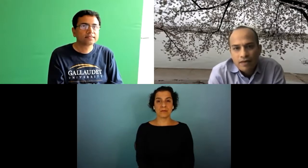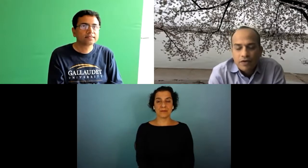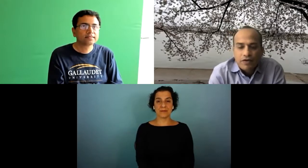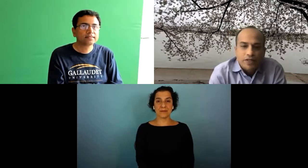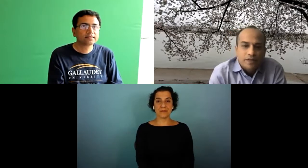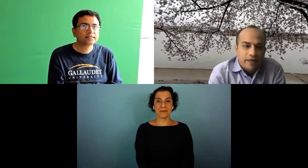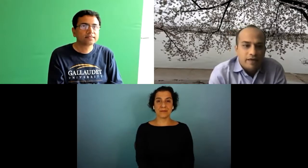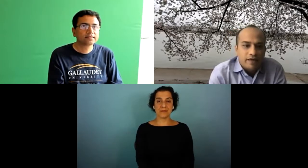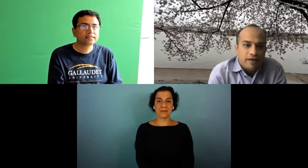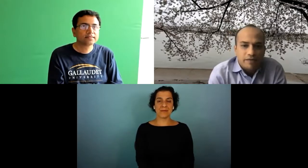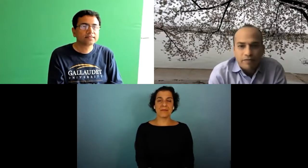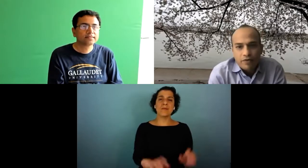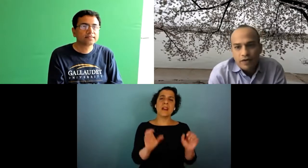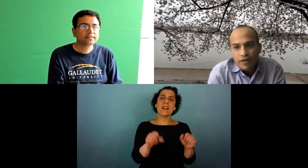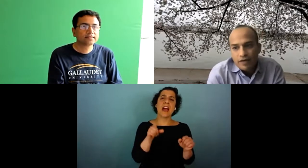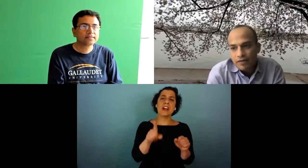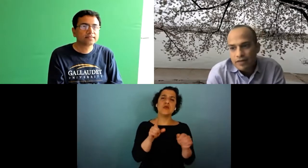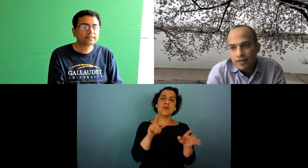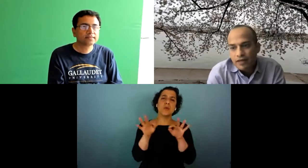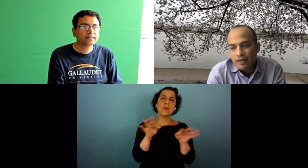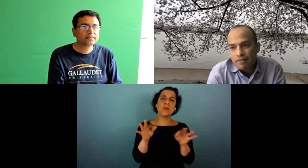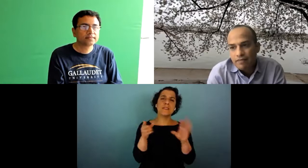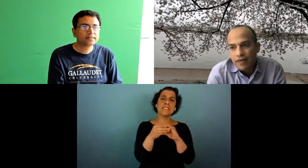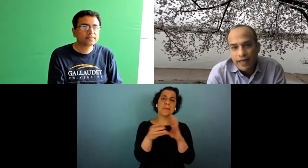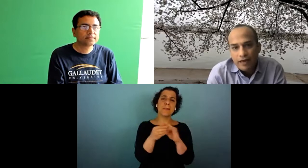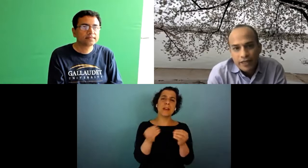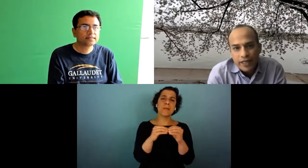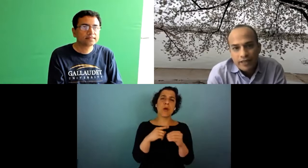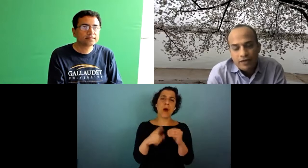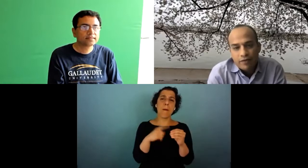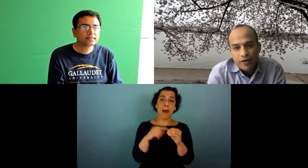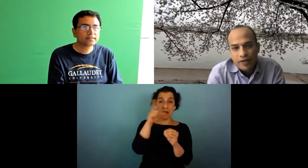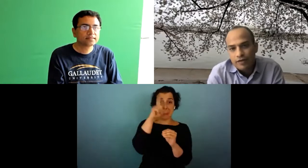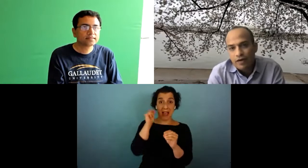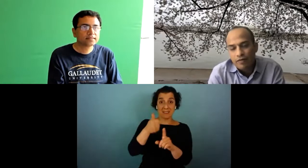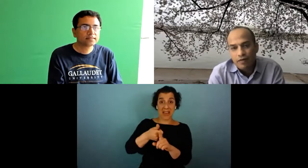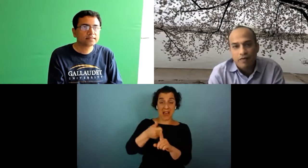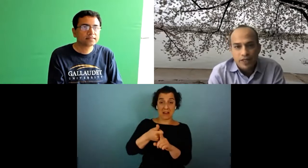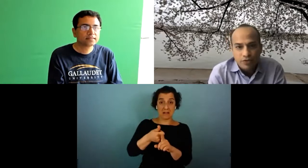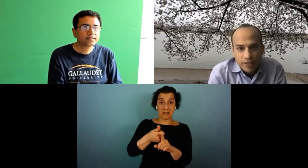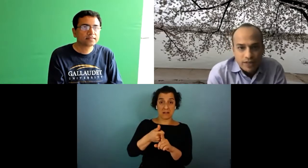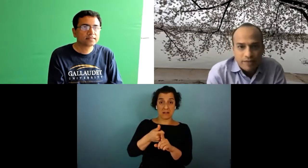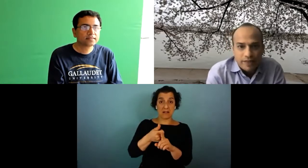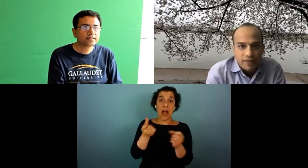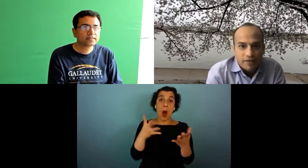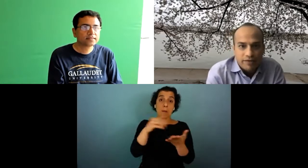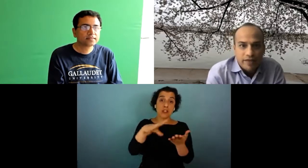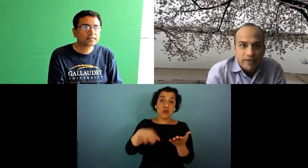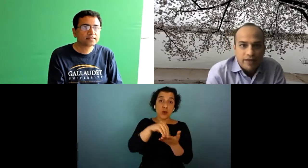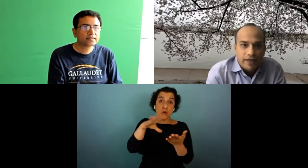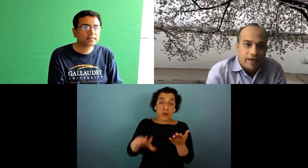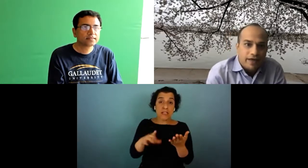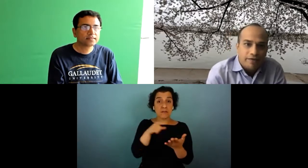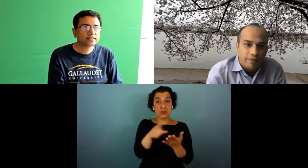could you speak a little bit more about um at gallaudet you know what are how many students are being served